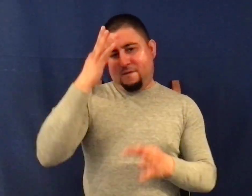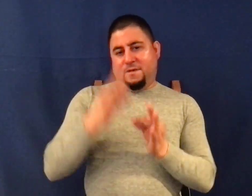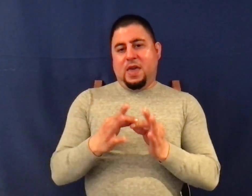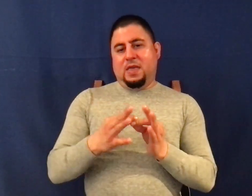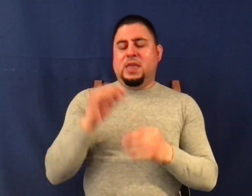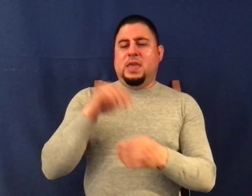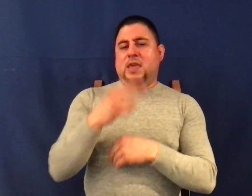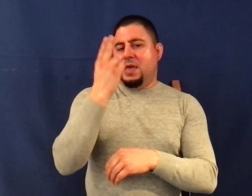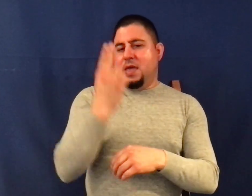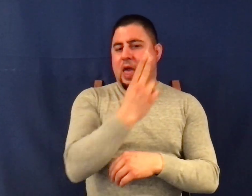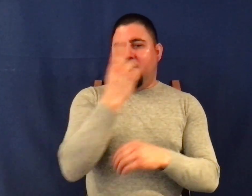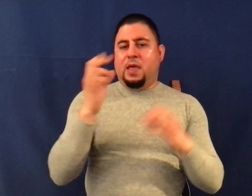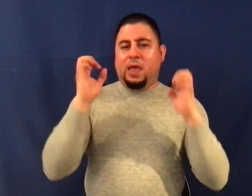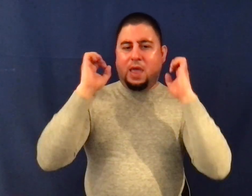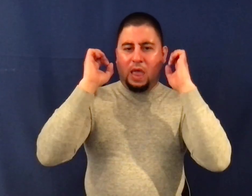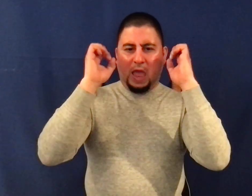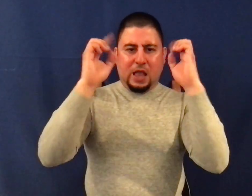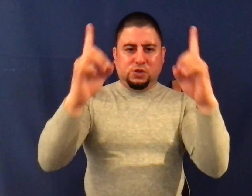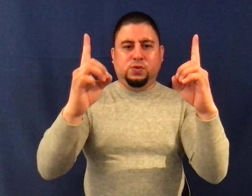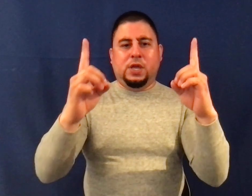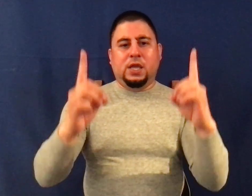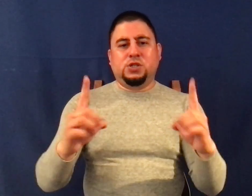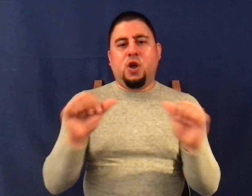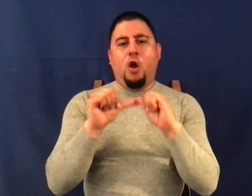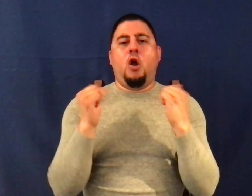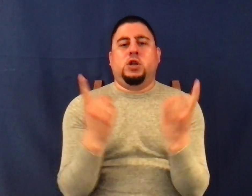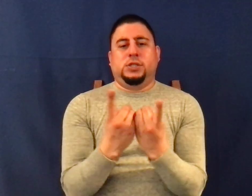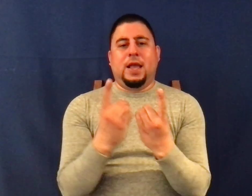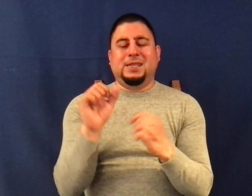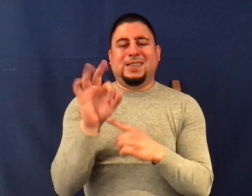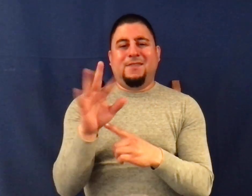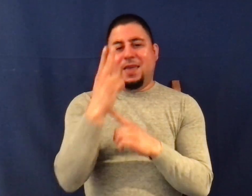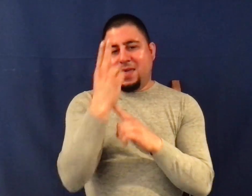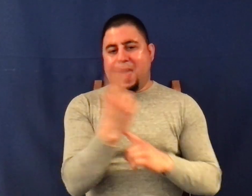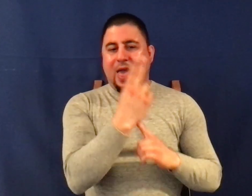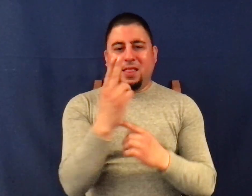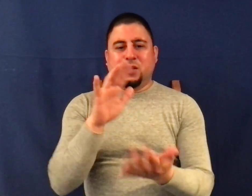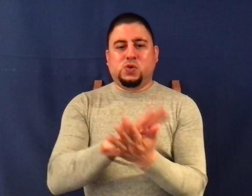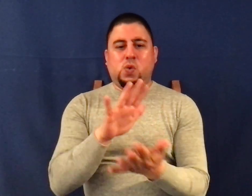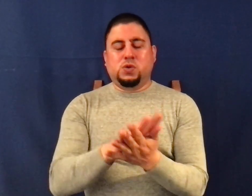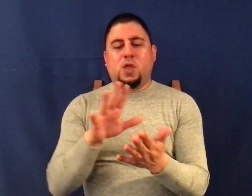Catholic education. Archdiocese of Santa Fe Catholic Schools. Learn more today.